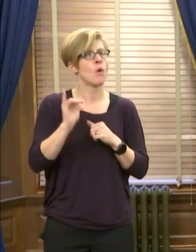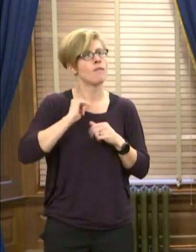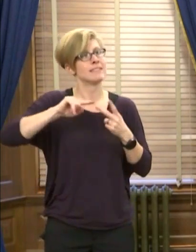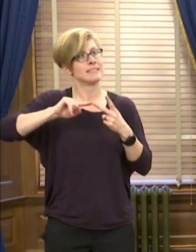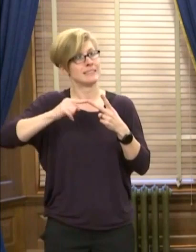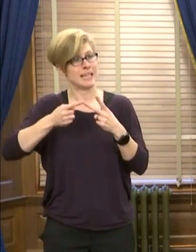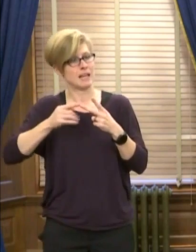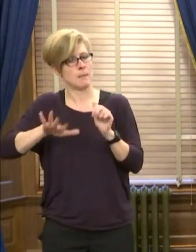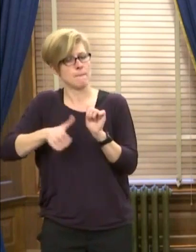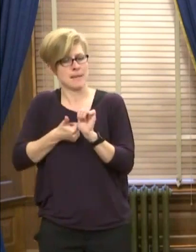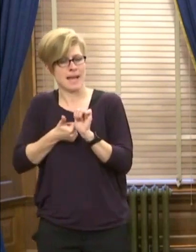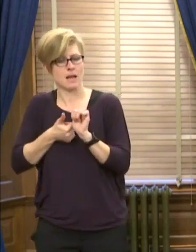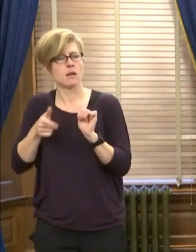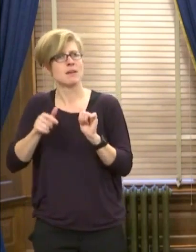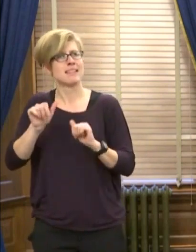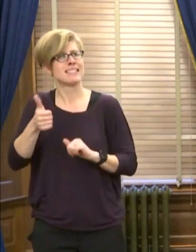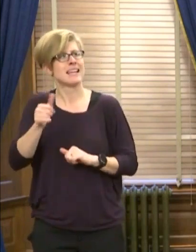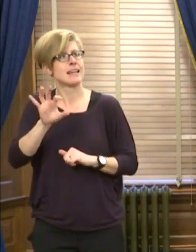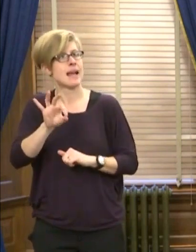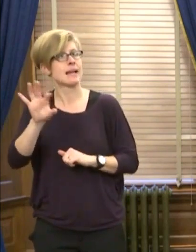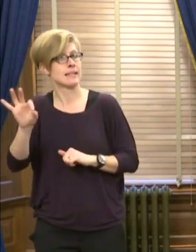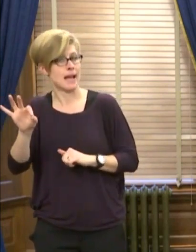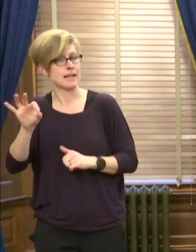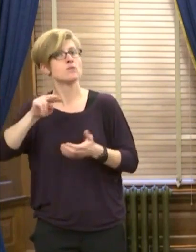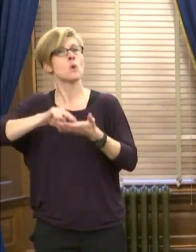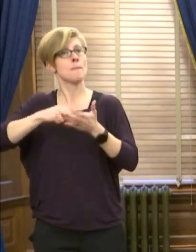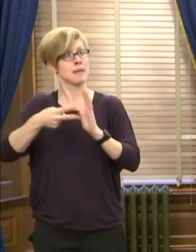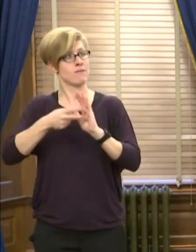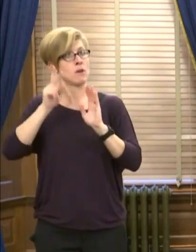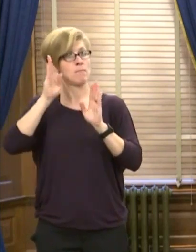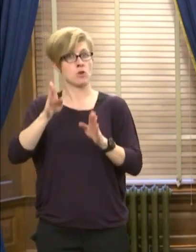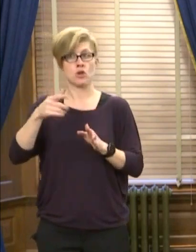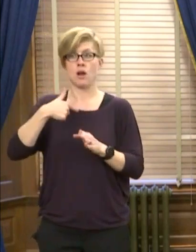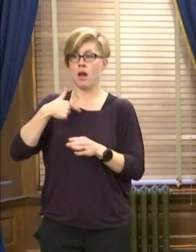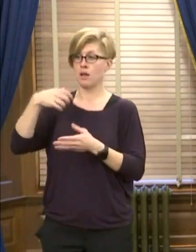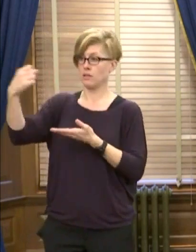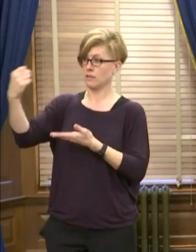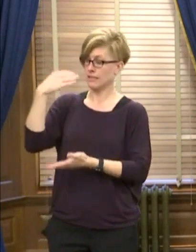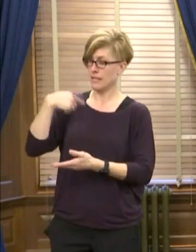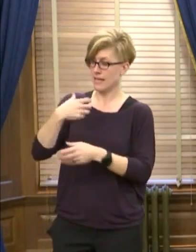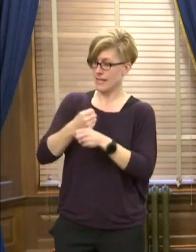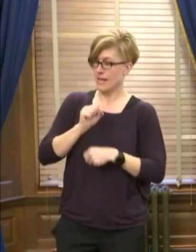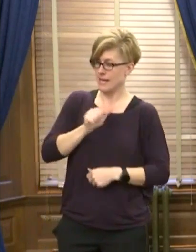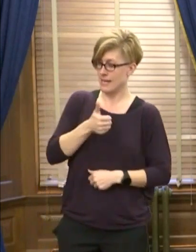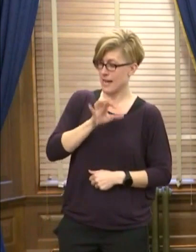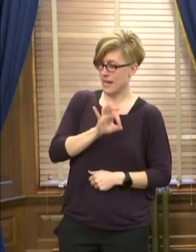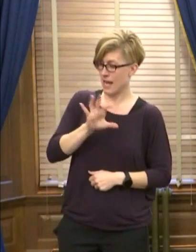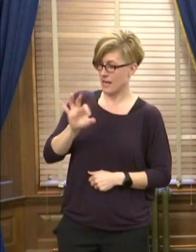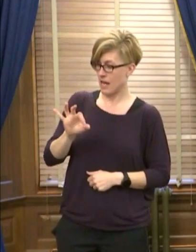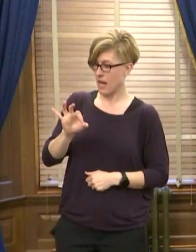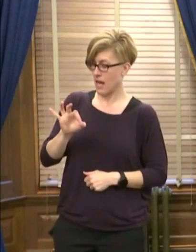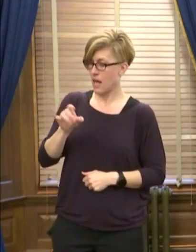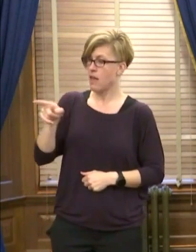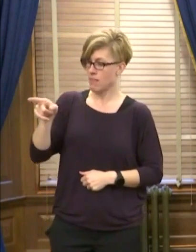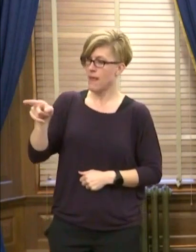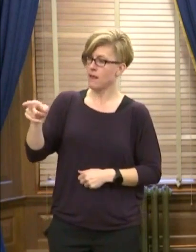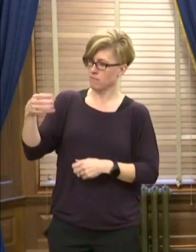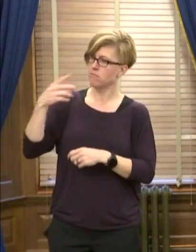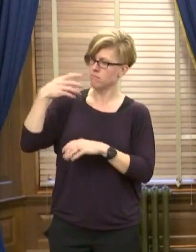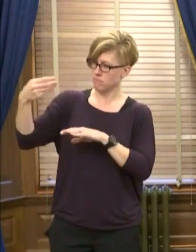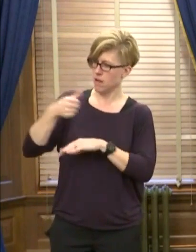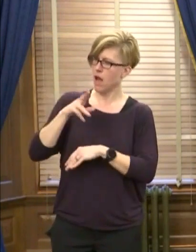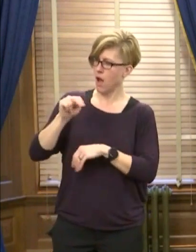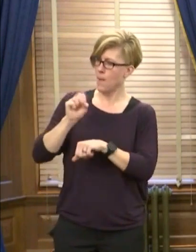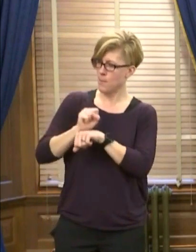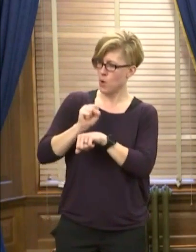with the 1099, so if somebody gets a 1099 that suggests that they got this payout, there's a